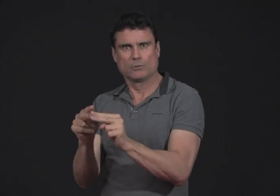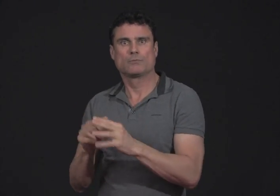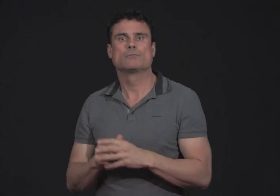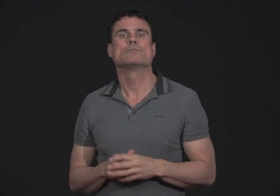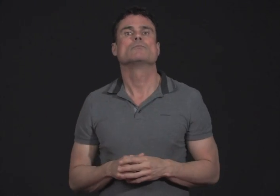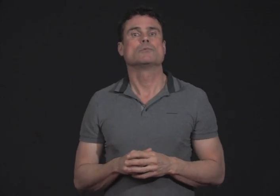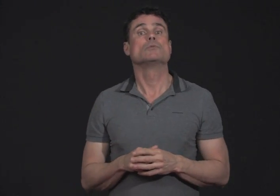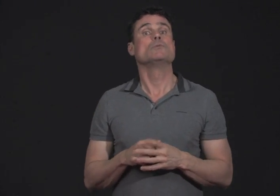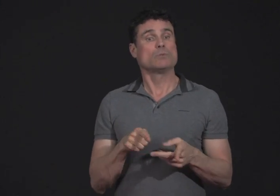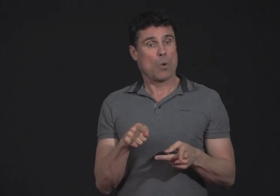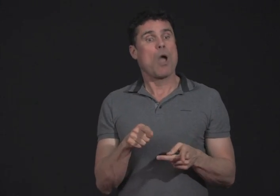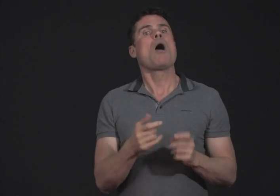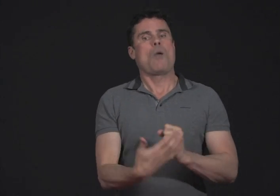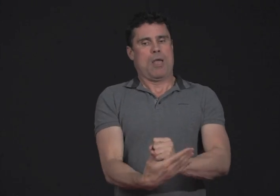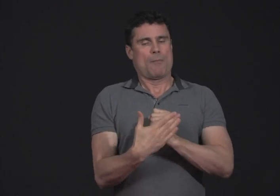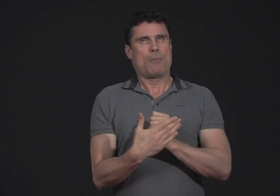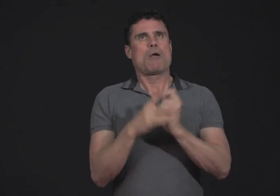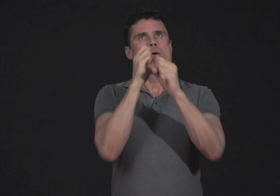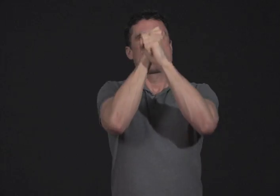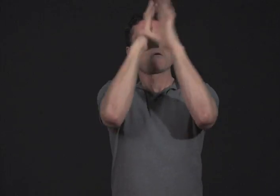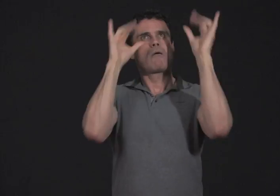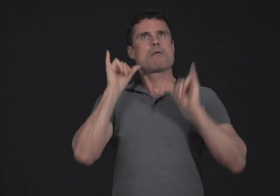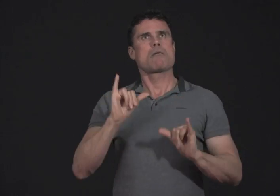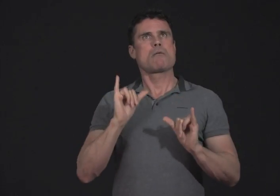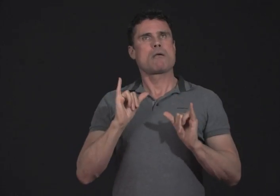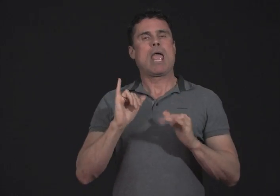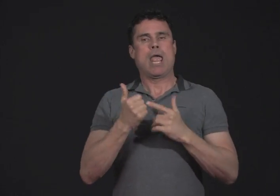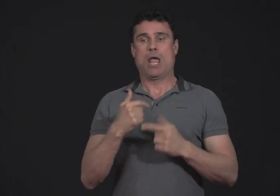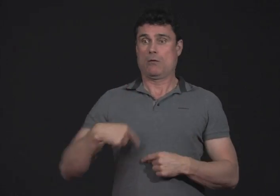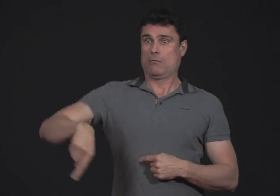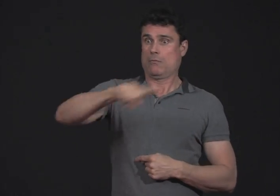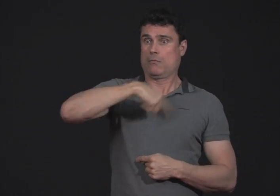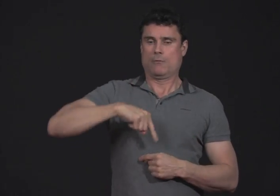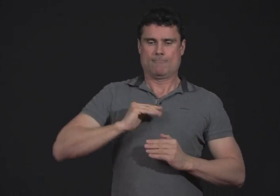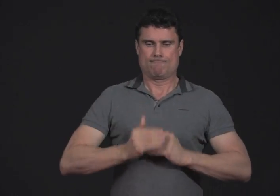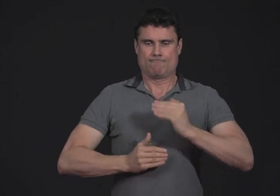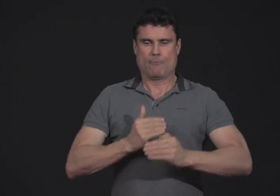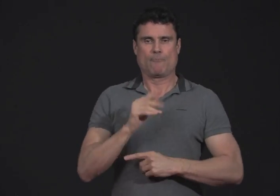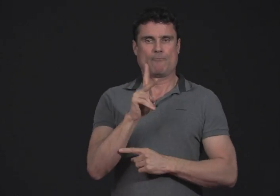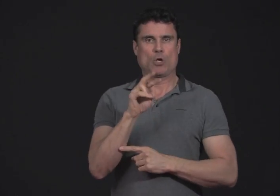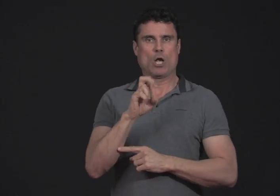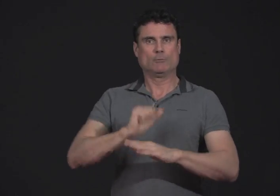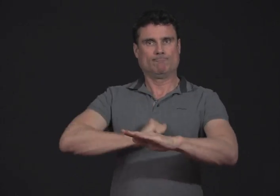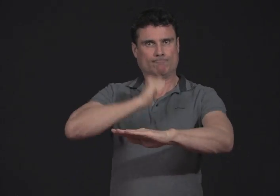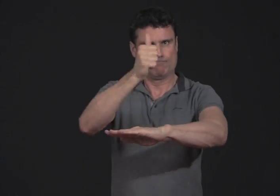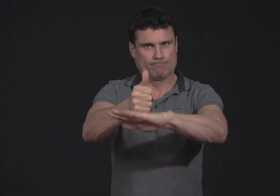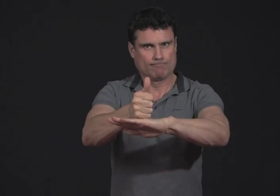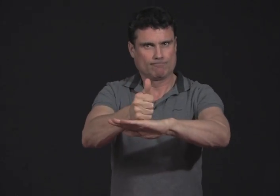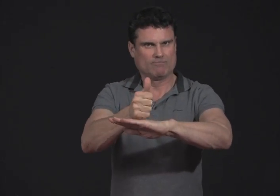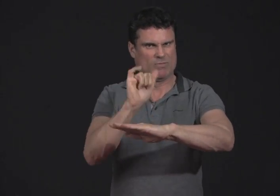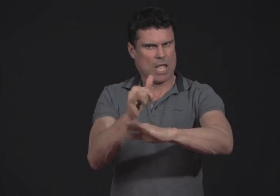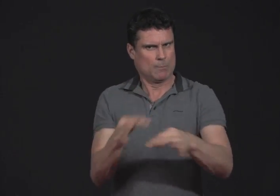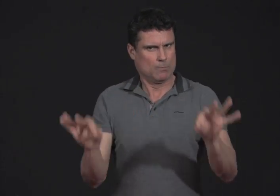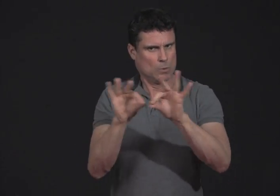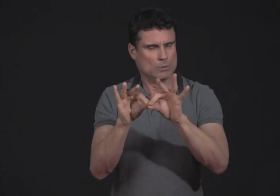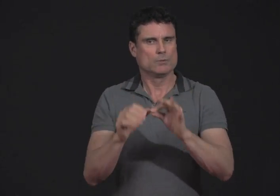If you're involved in those processes, it will help you understand what we need to do to establish video relay services in BC. This is critical.